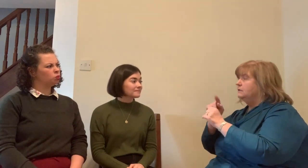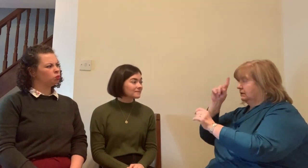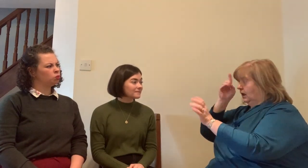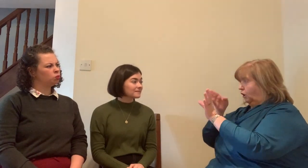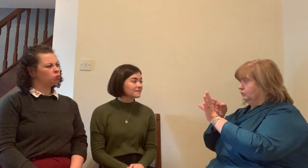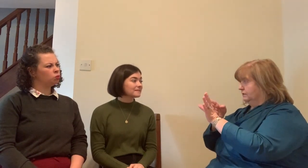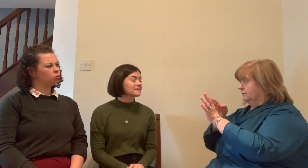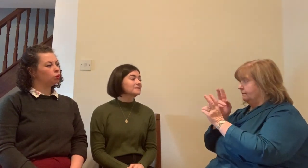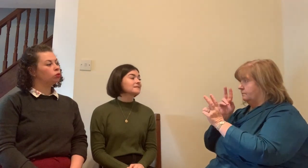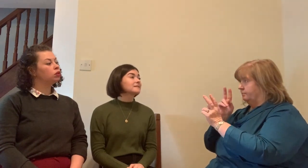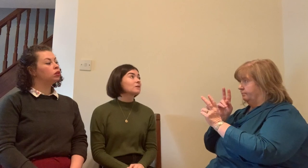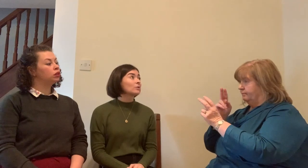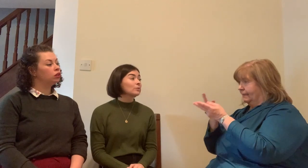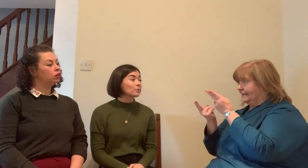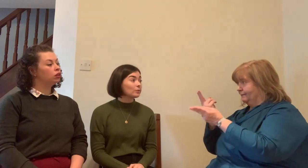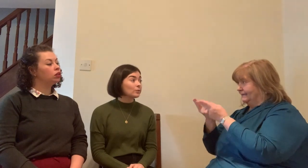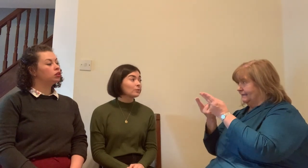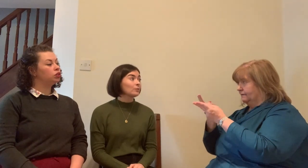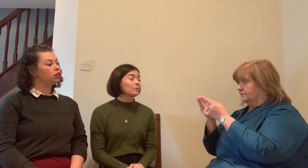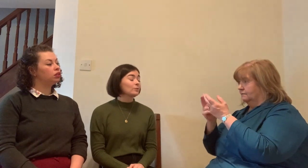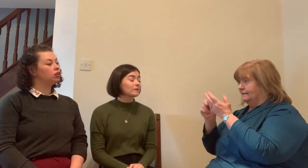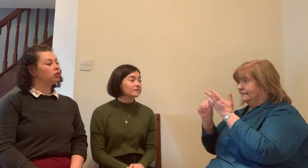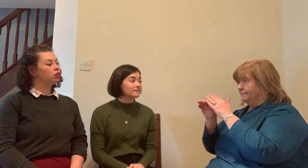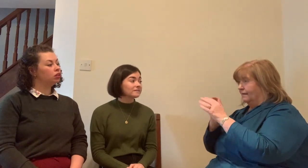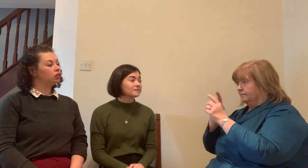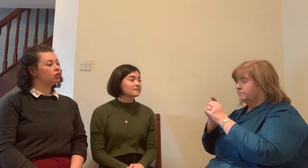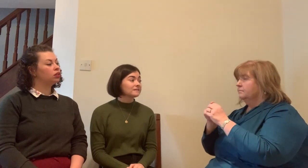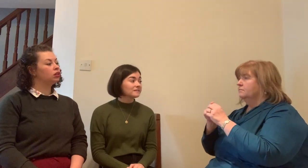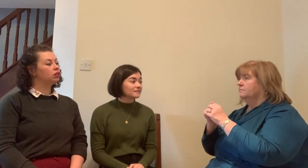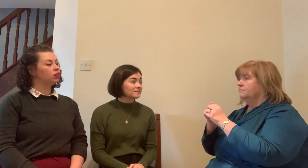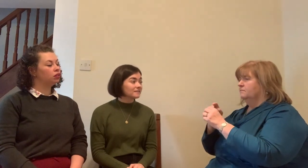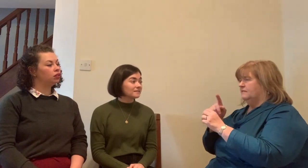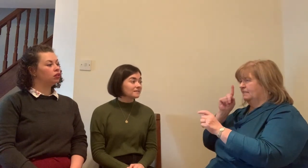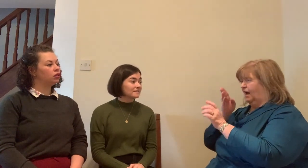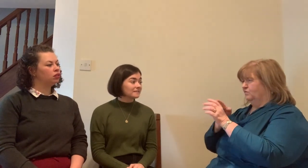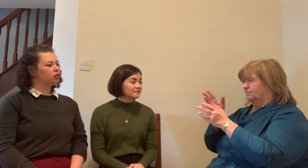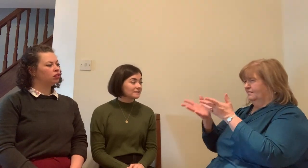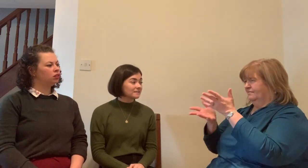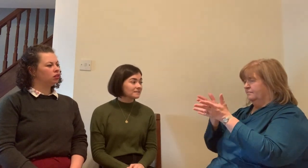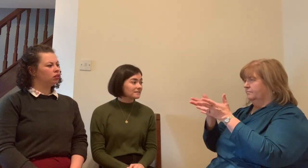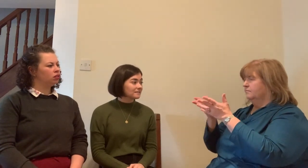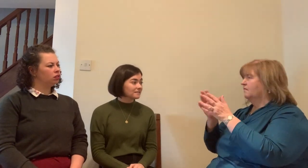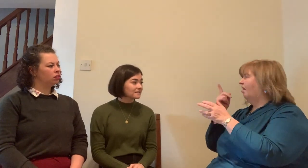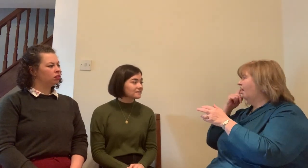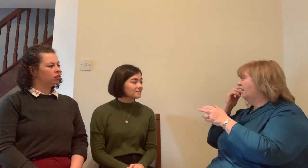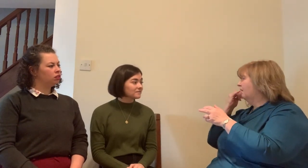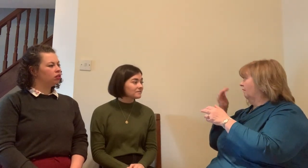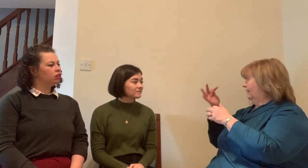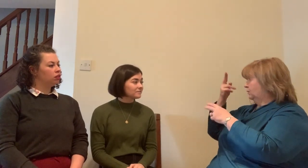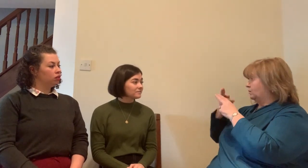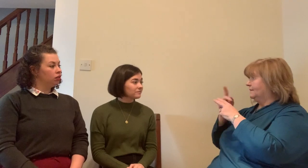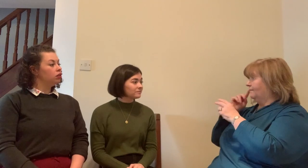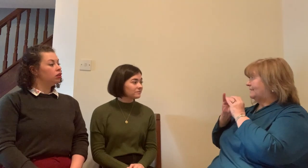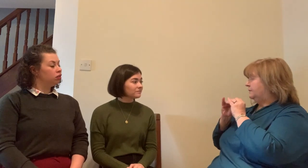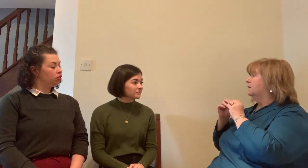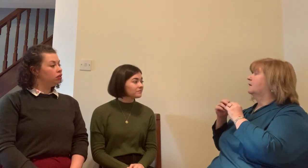may leave a job and you may you know rehash the the job and think what happened how could we do that better how can we